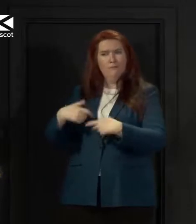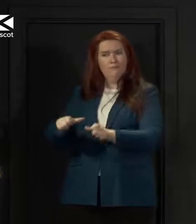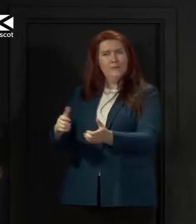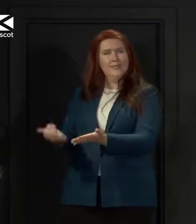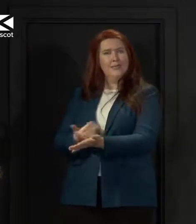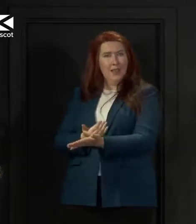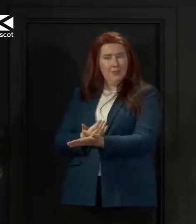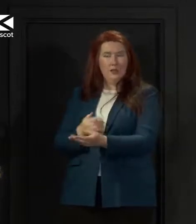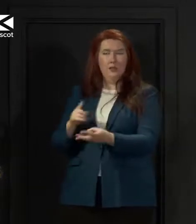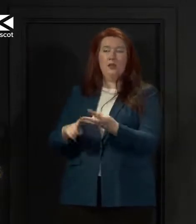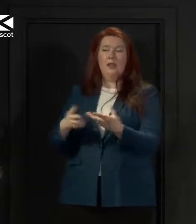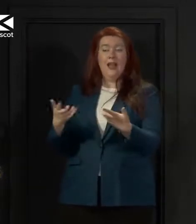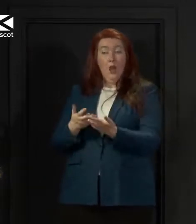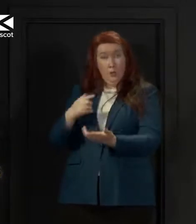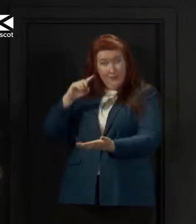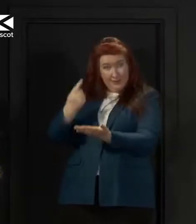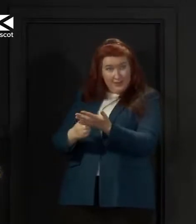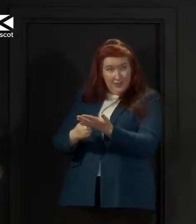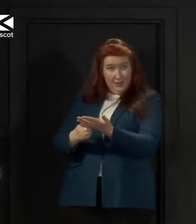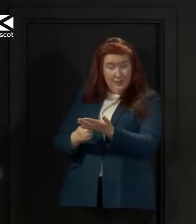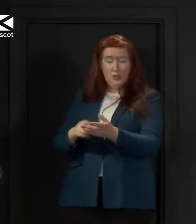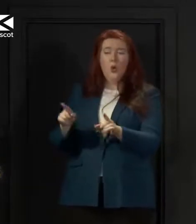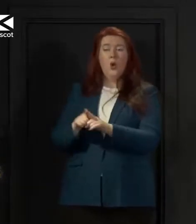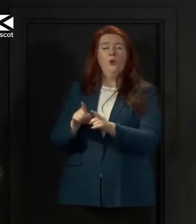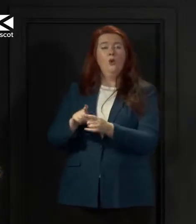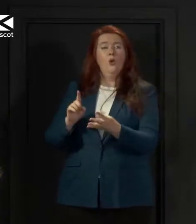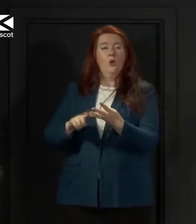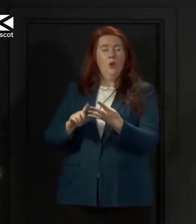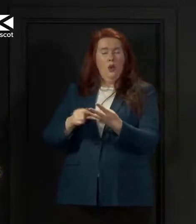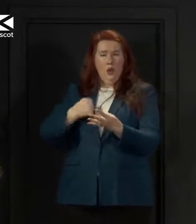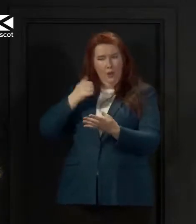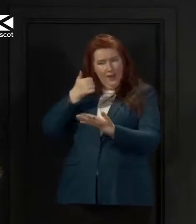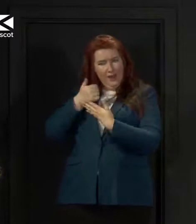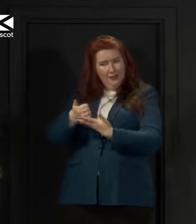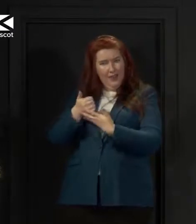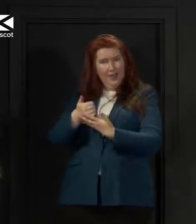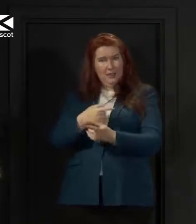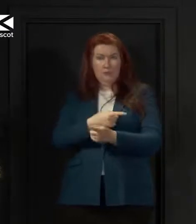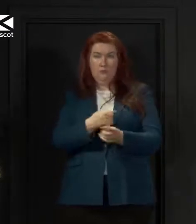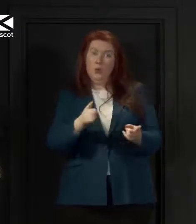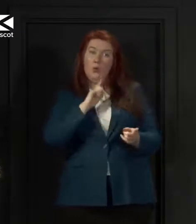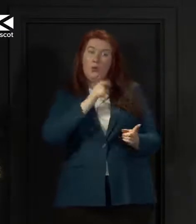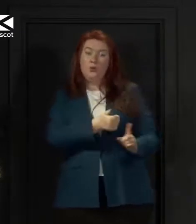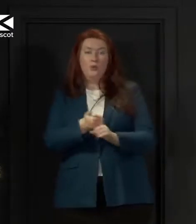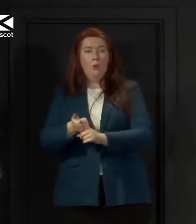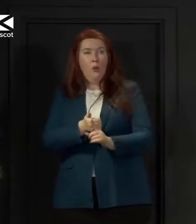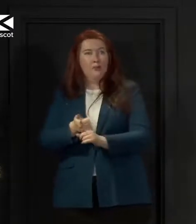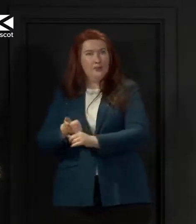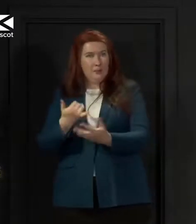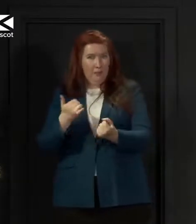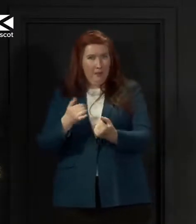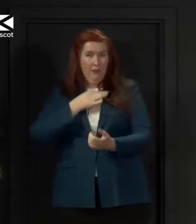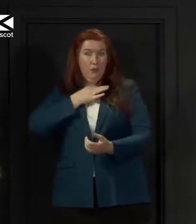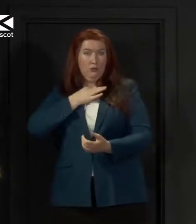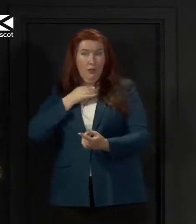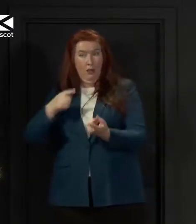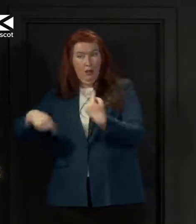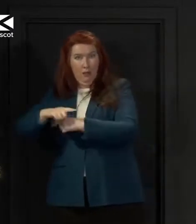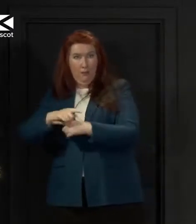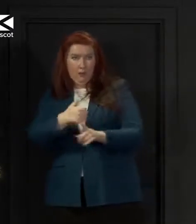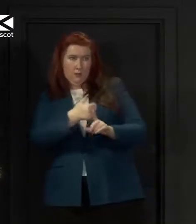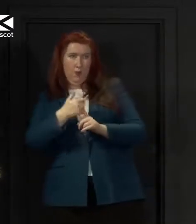reached the view that we have reached and what advice we're also giving to those who are supporting them, who are